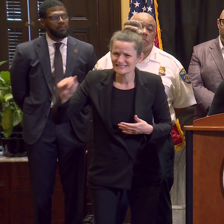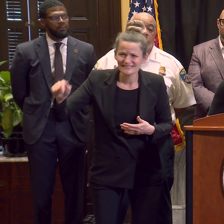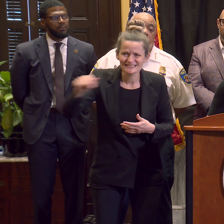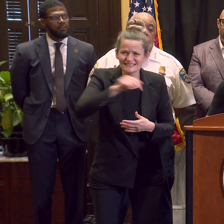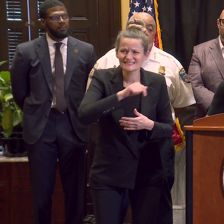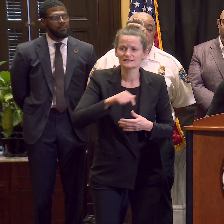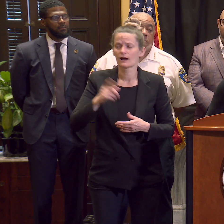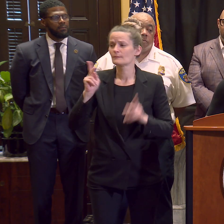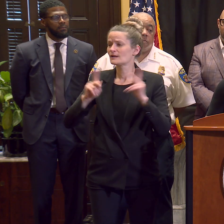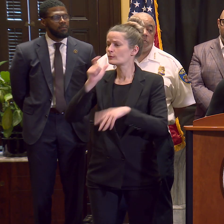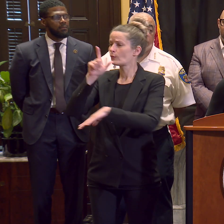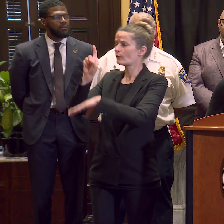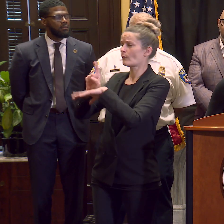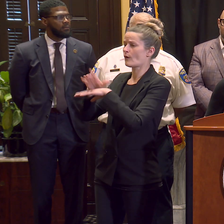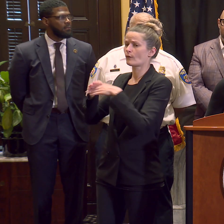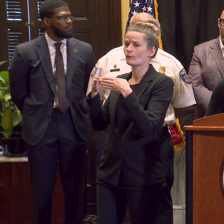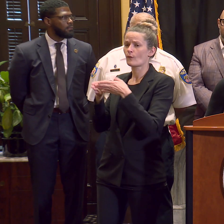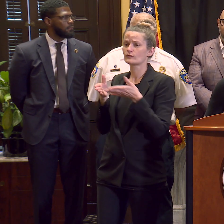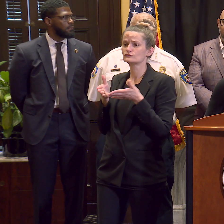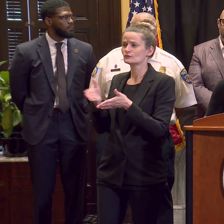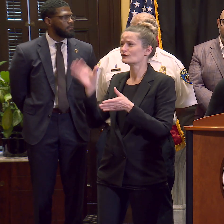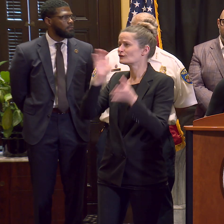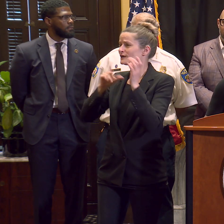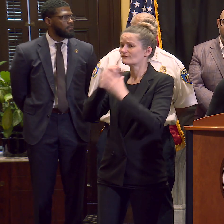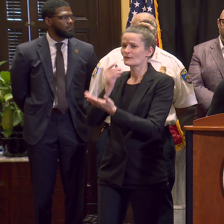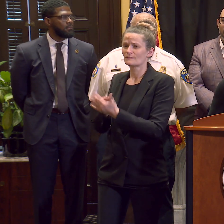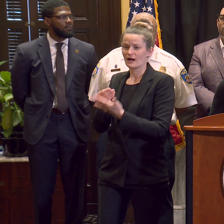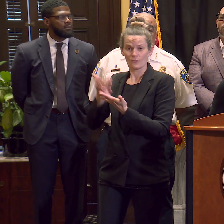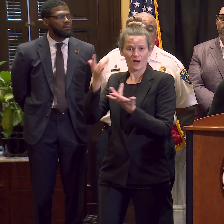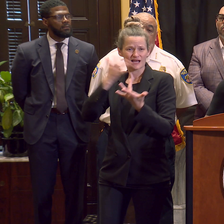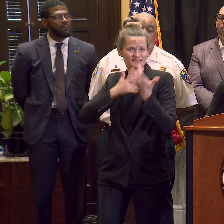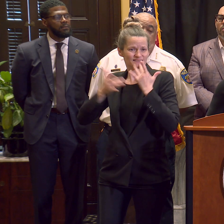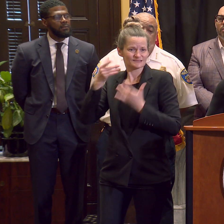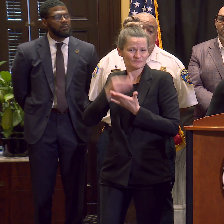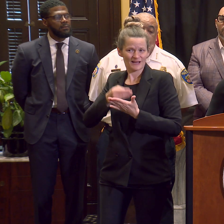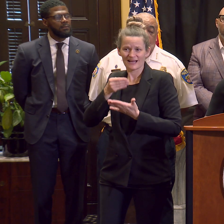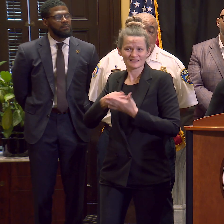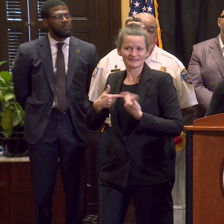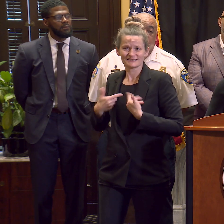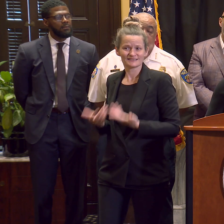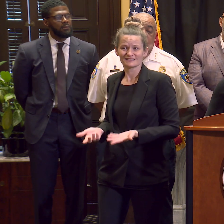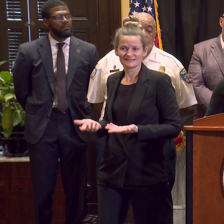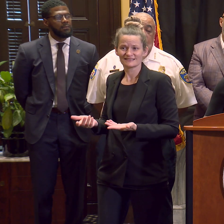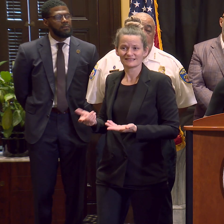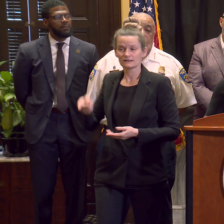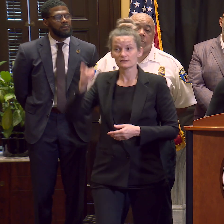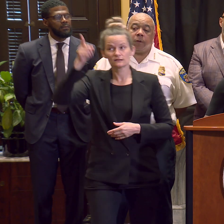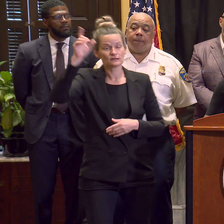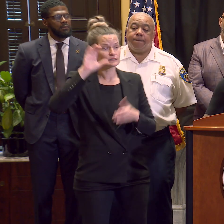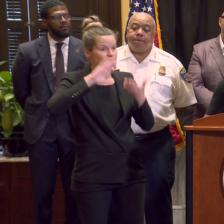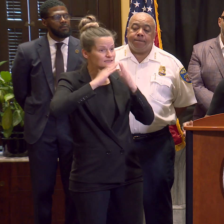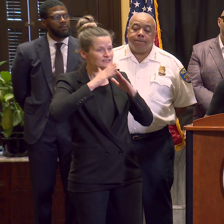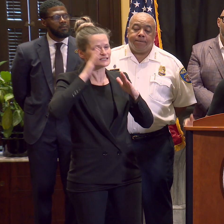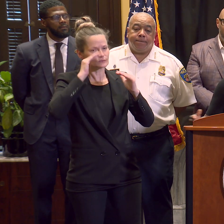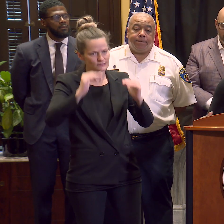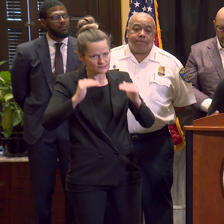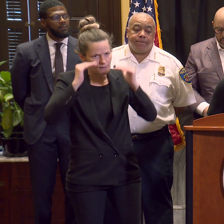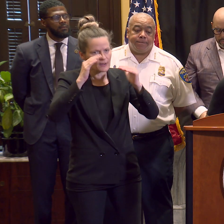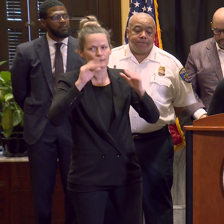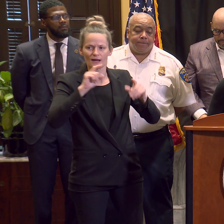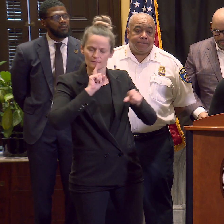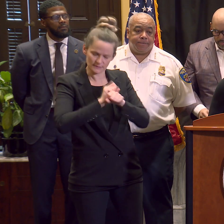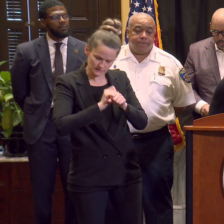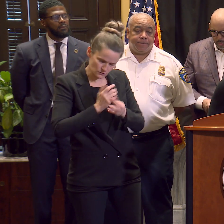out there meeting many of their basic unmet needs. And so we as a community have to step up and ensure that we are